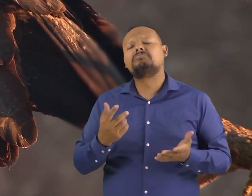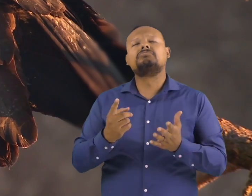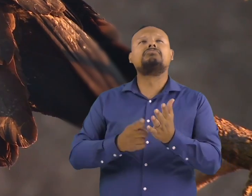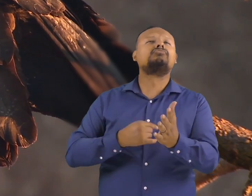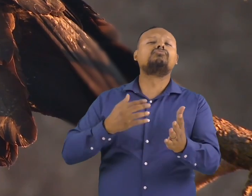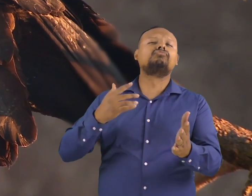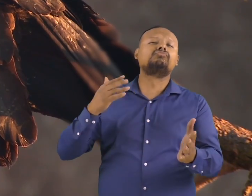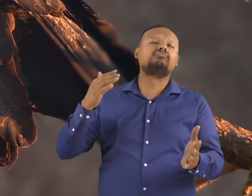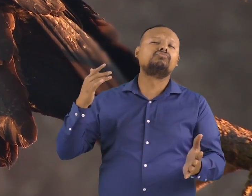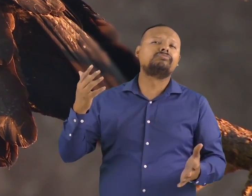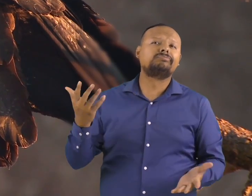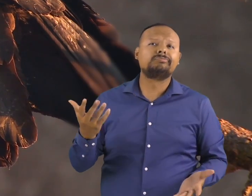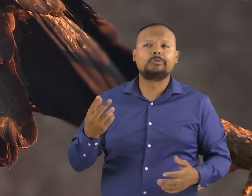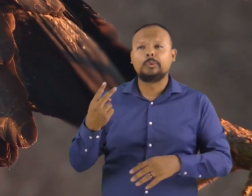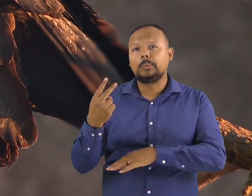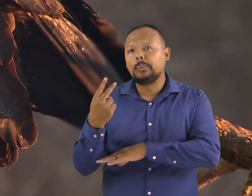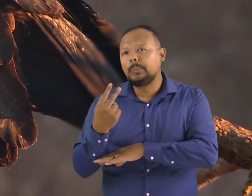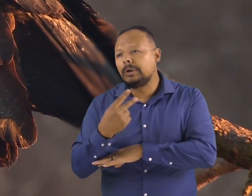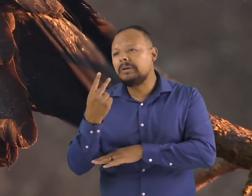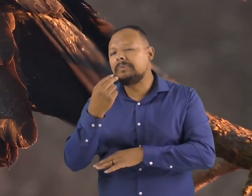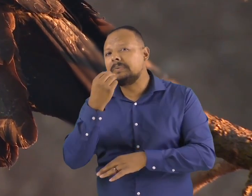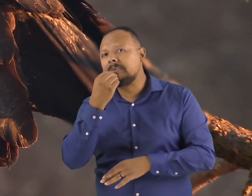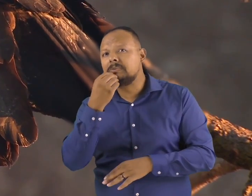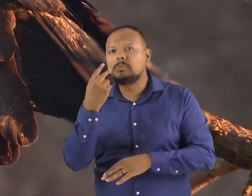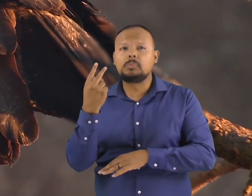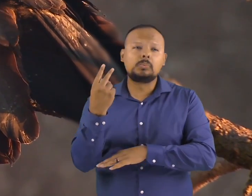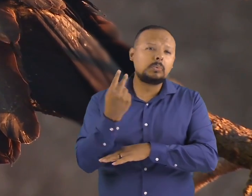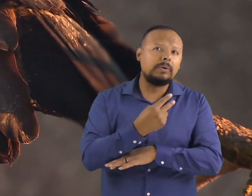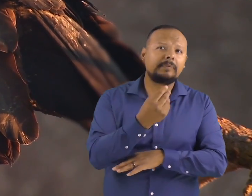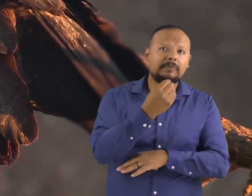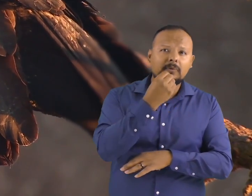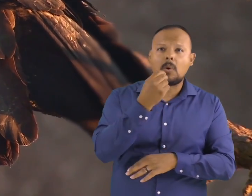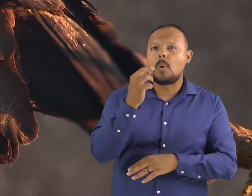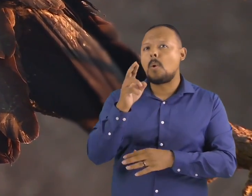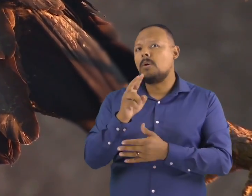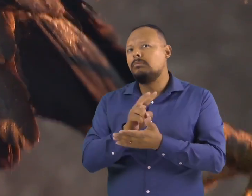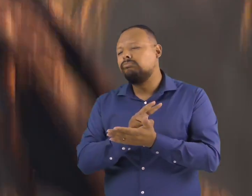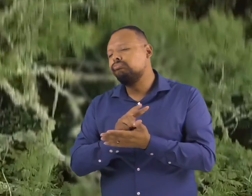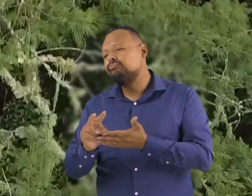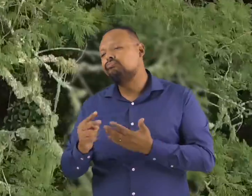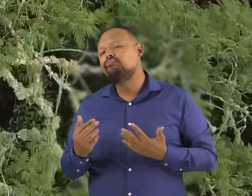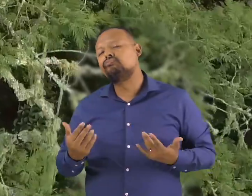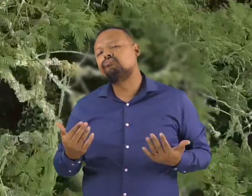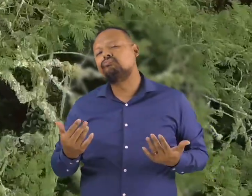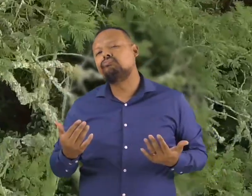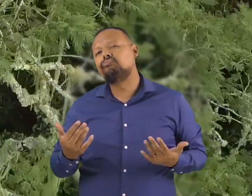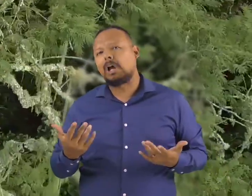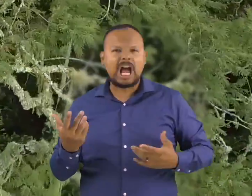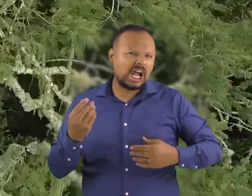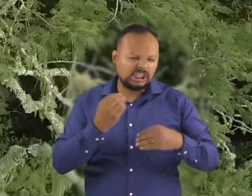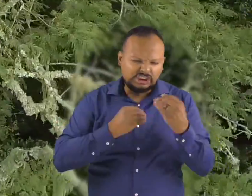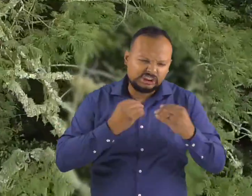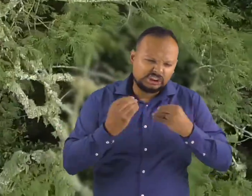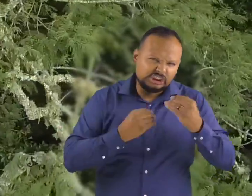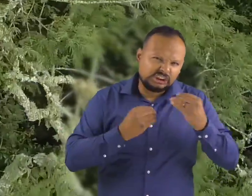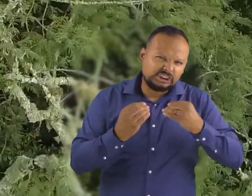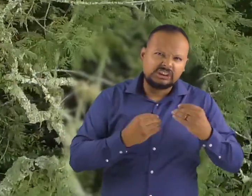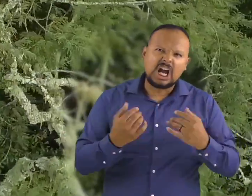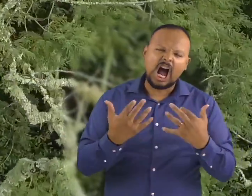without eating and then gorge themselves on meat all at once. In fact, sometimes, condors